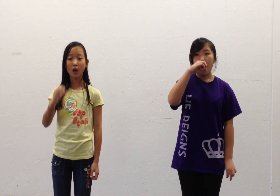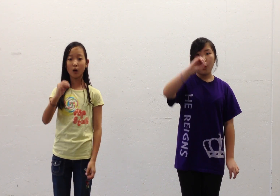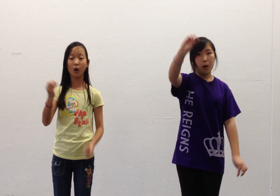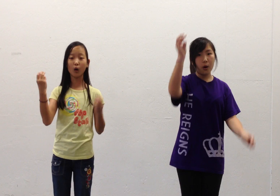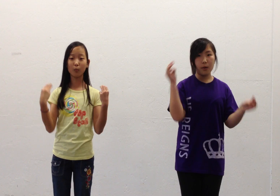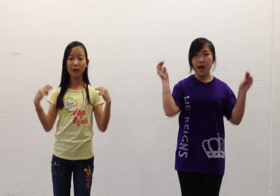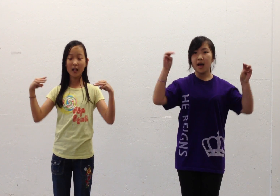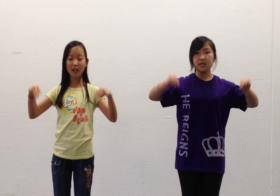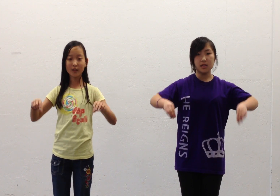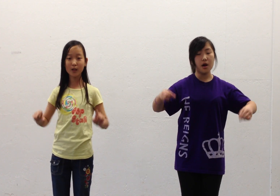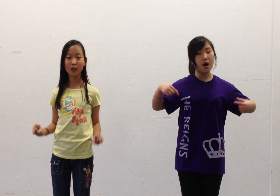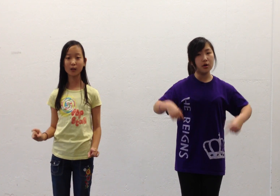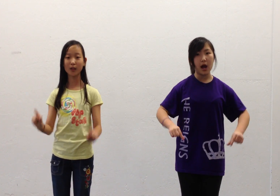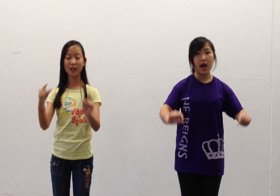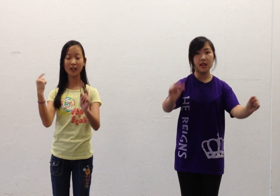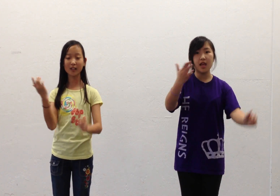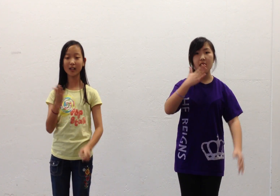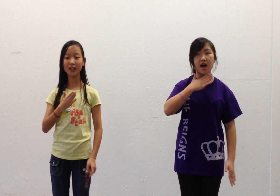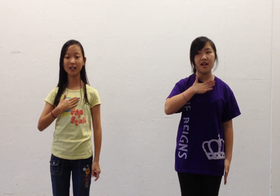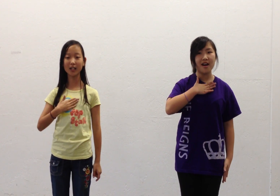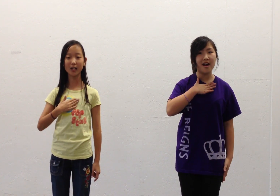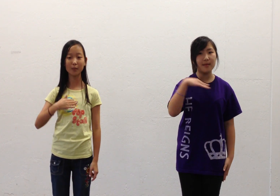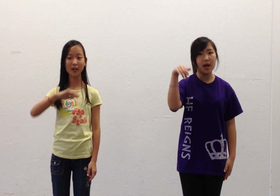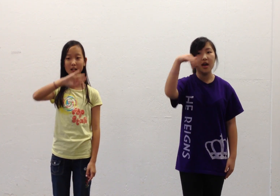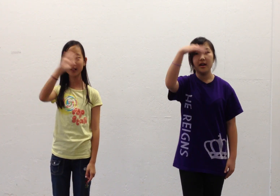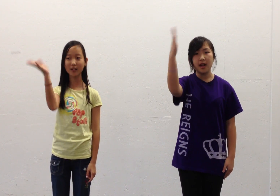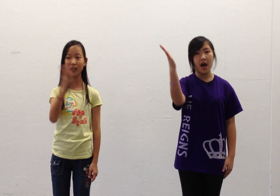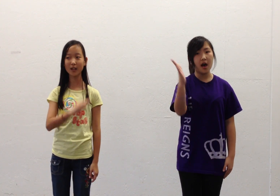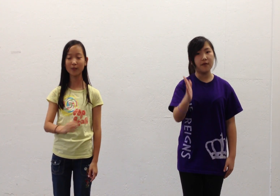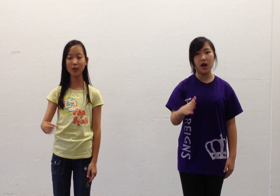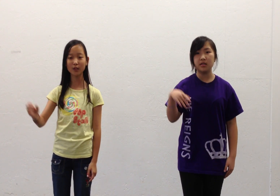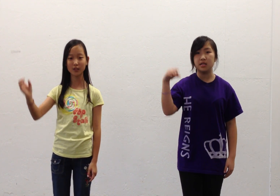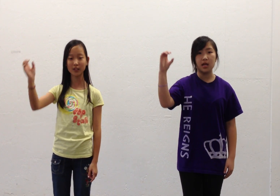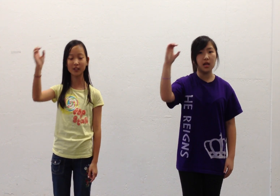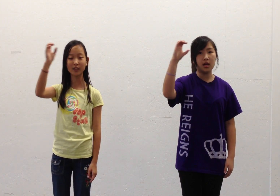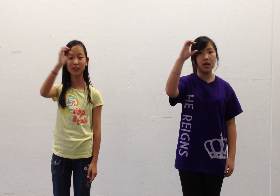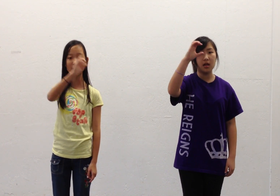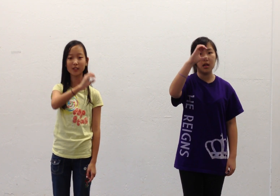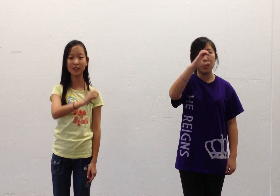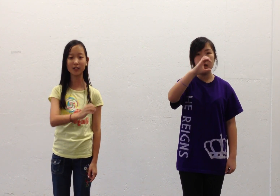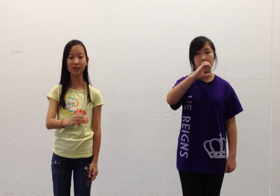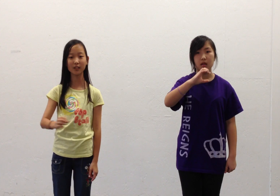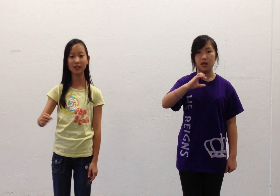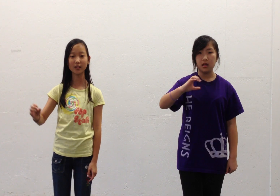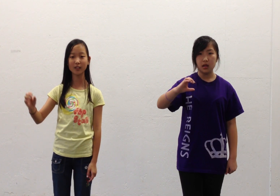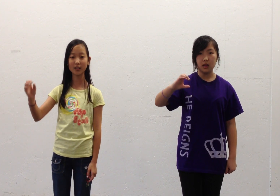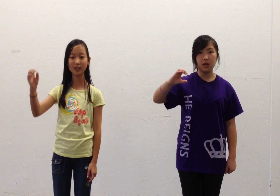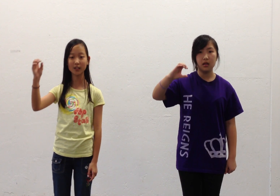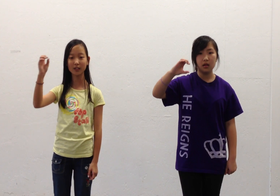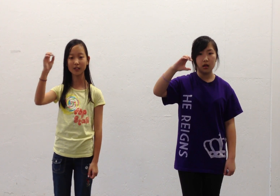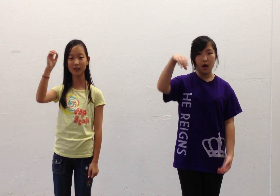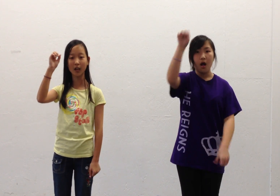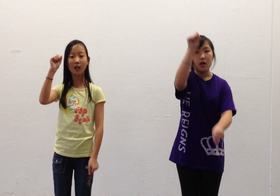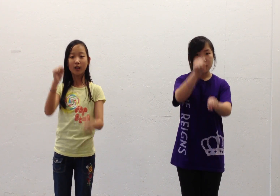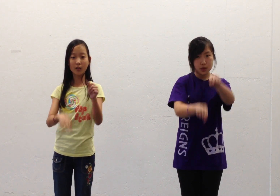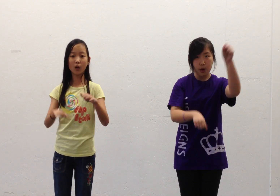That I may never see, so